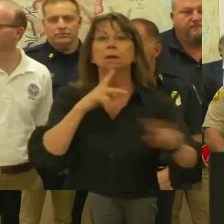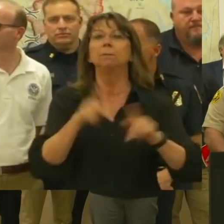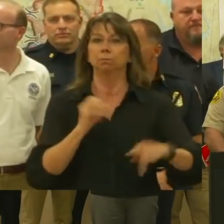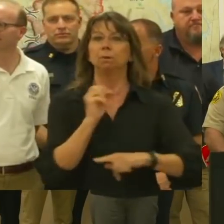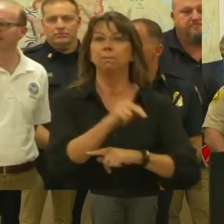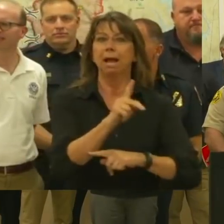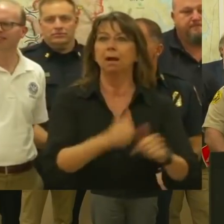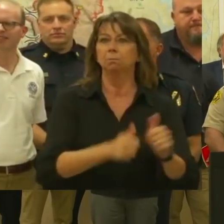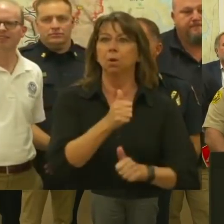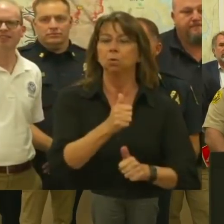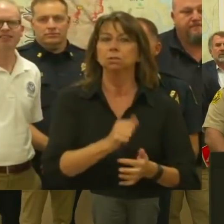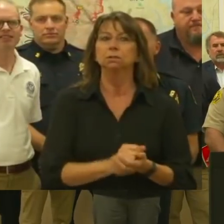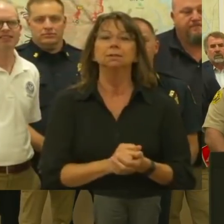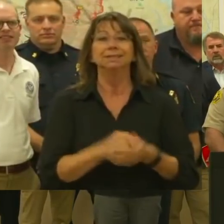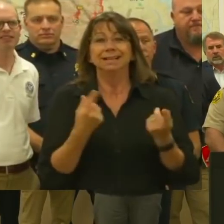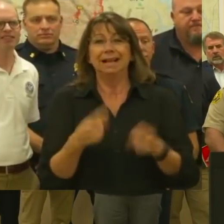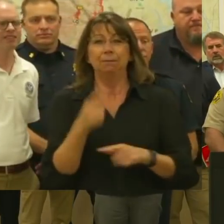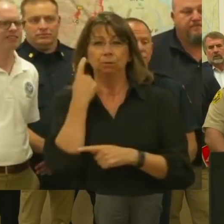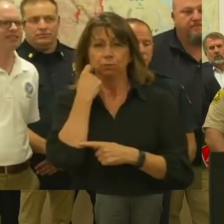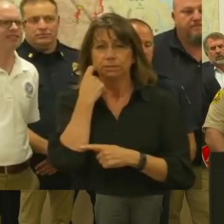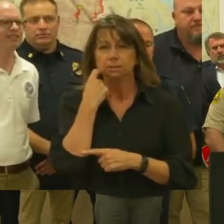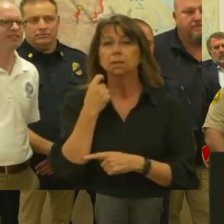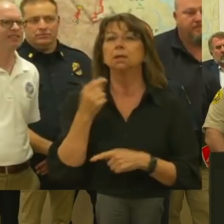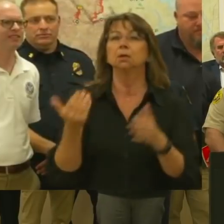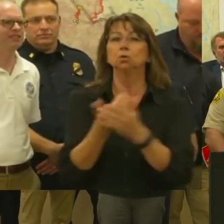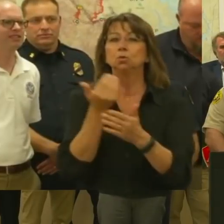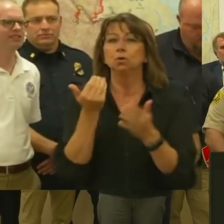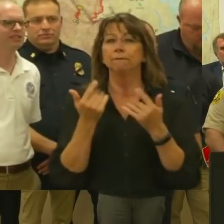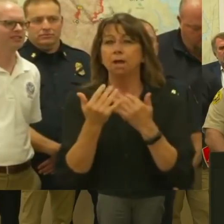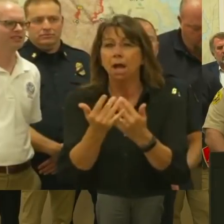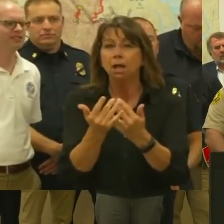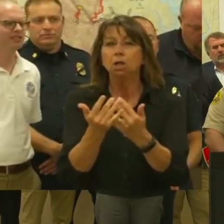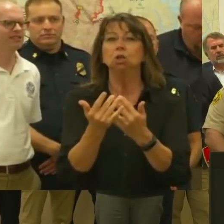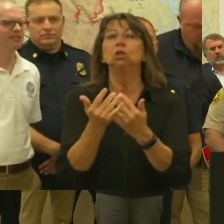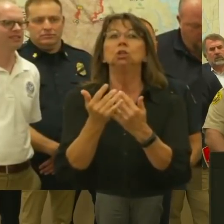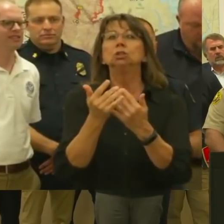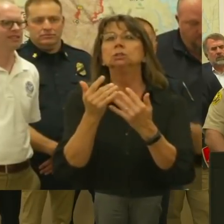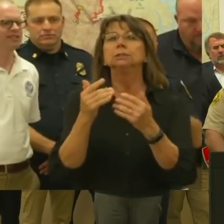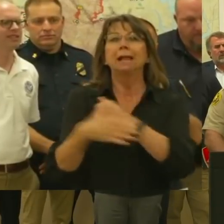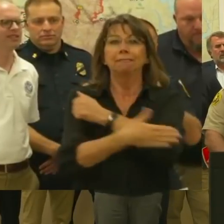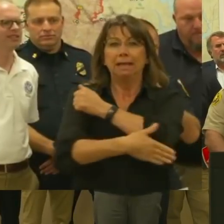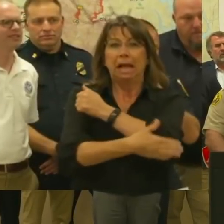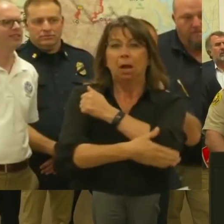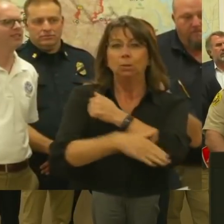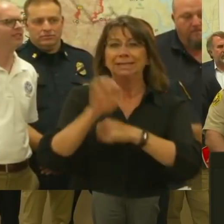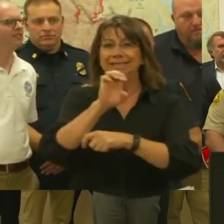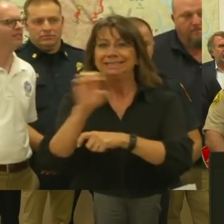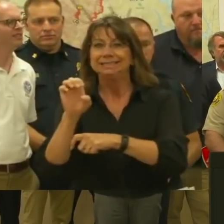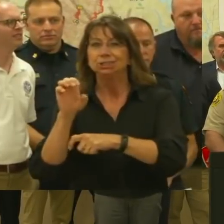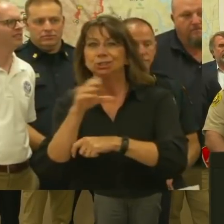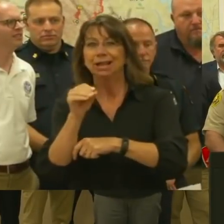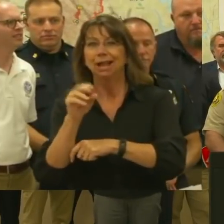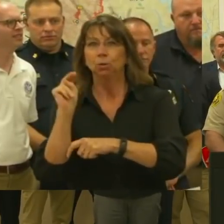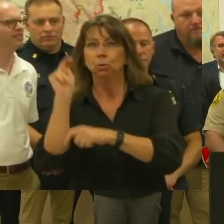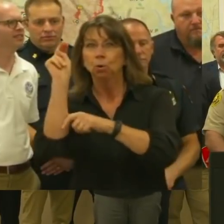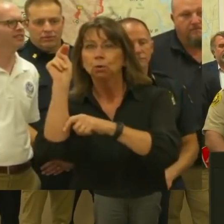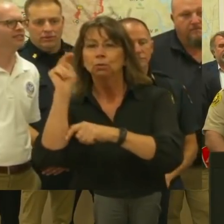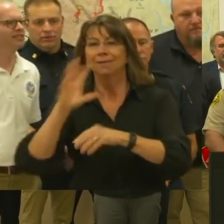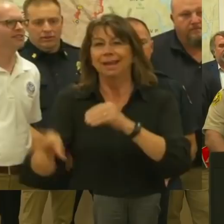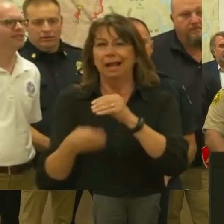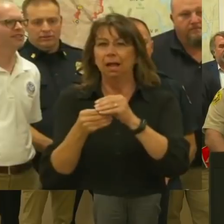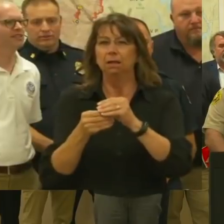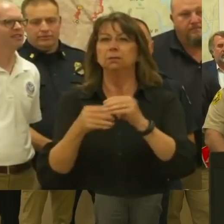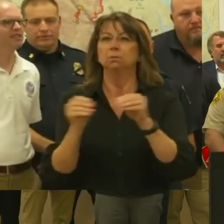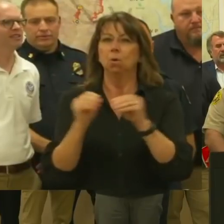And then we had some fires pop up in the eastern county and also in the northern part of the county that added to some of the fire activity.